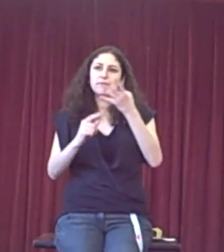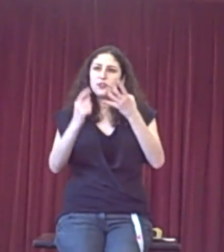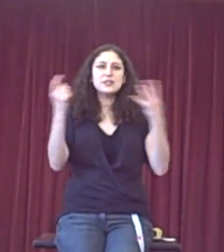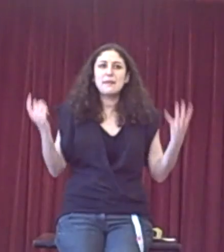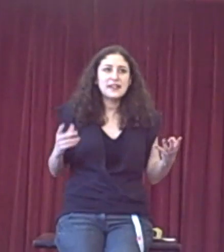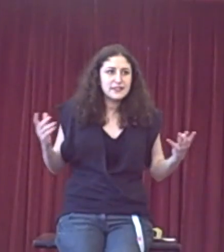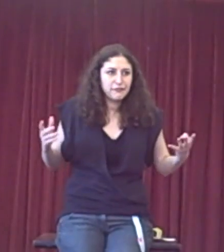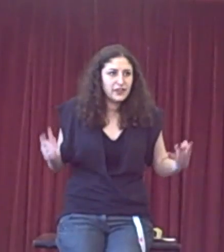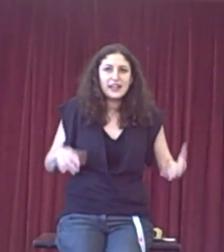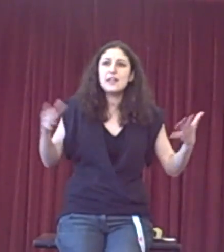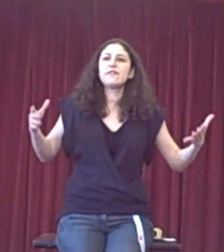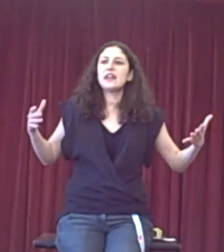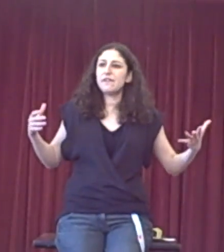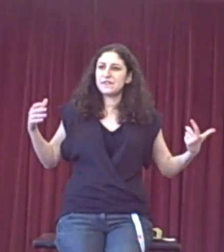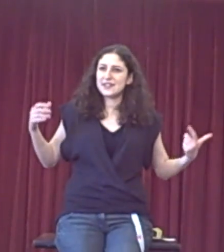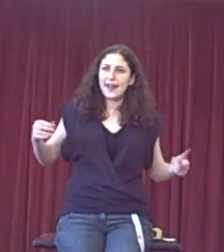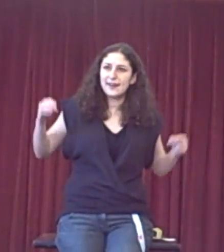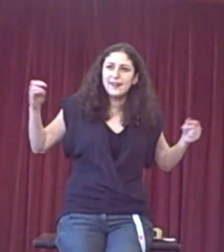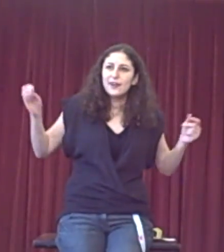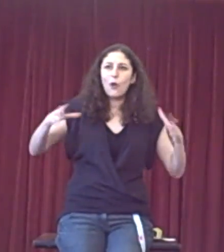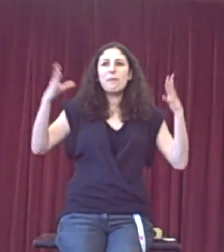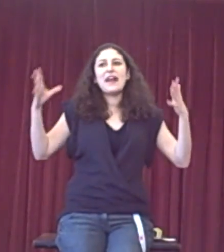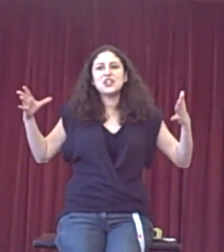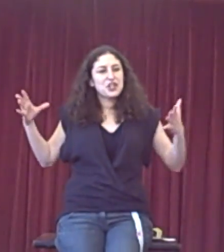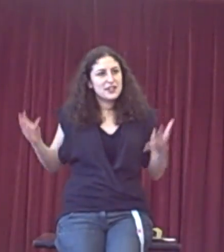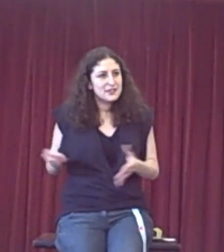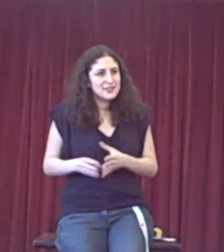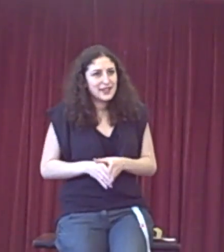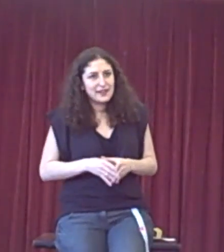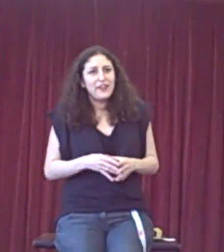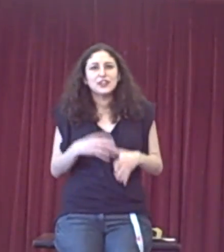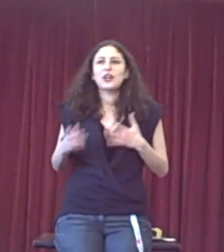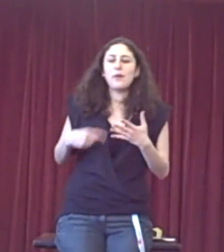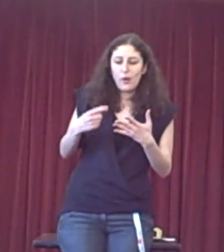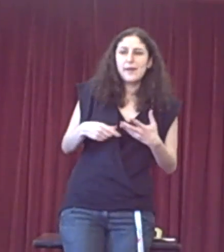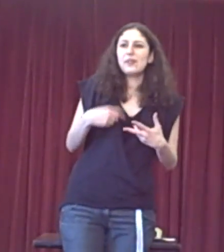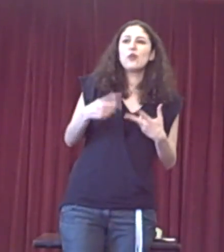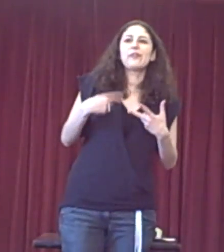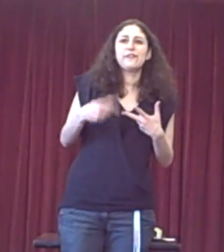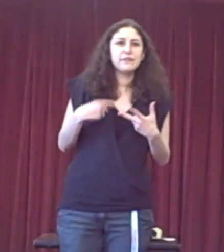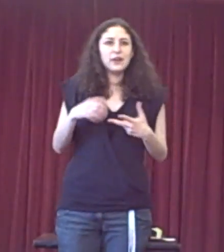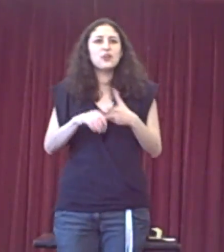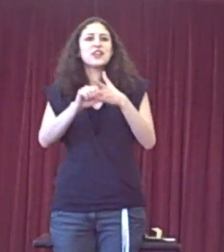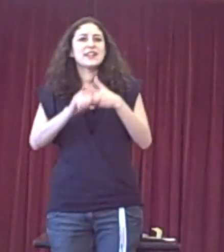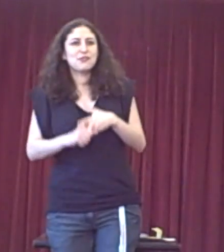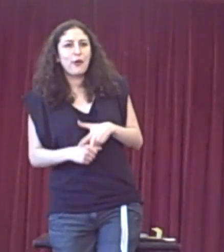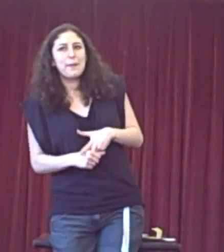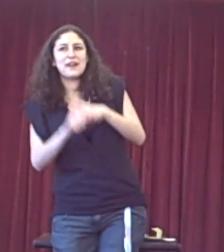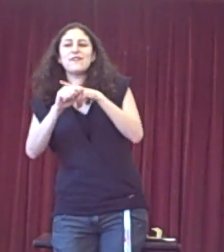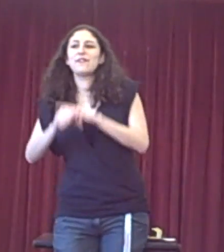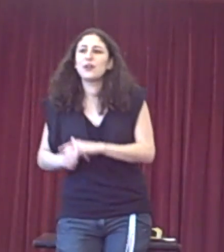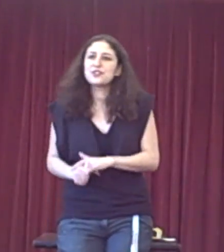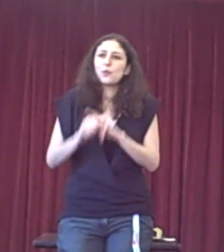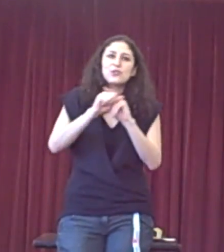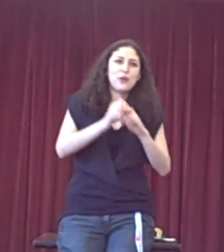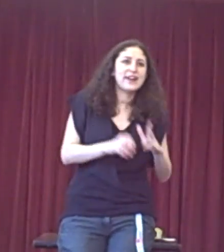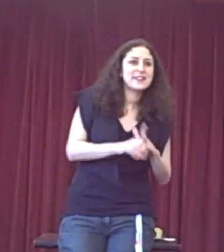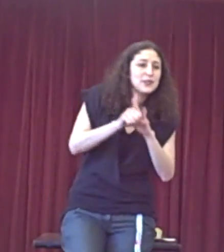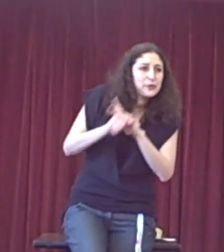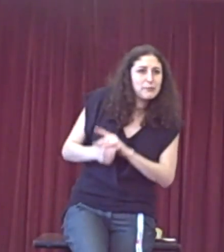do as many different even-ifs and combinations and showing why the logic isn't right, but even if the logic was right, it still wouldn't